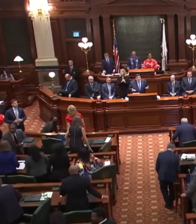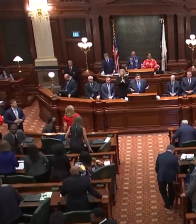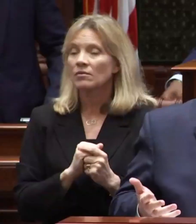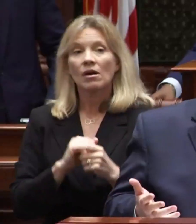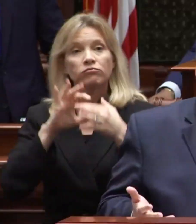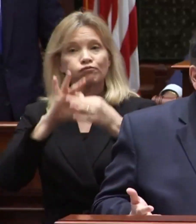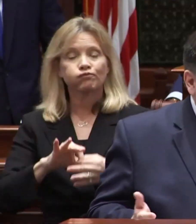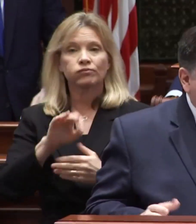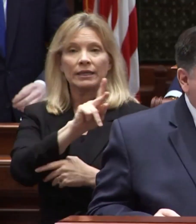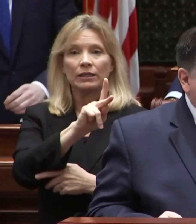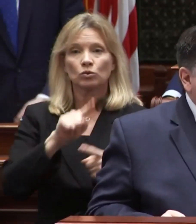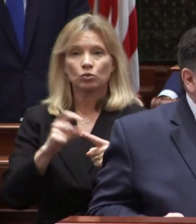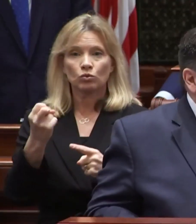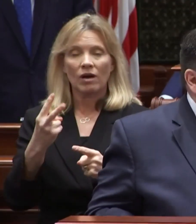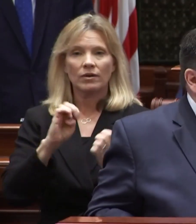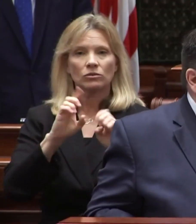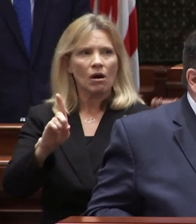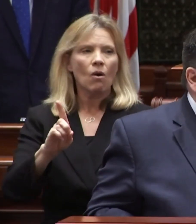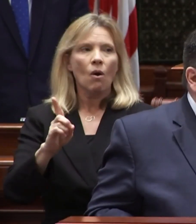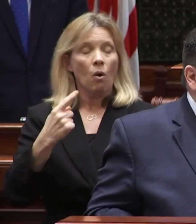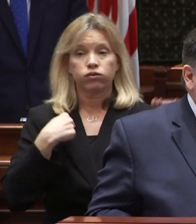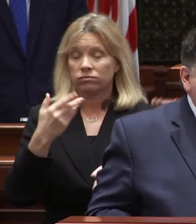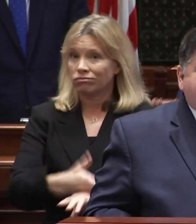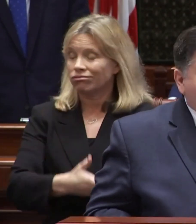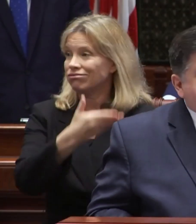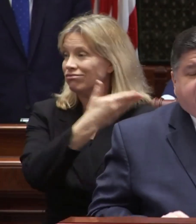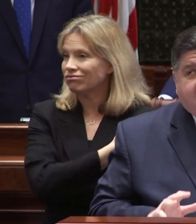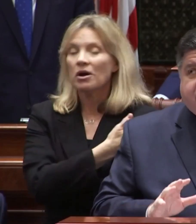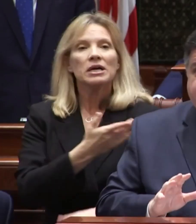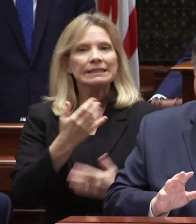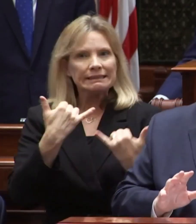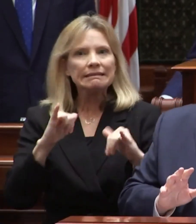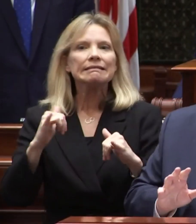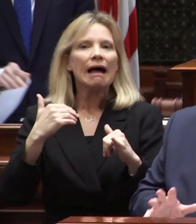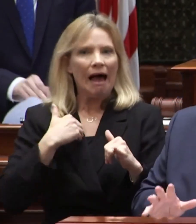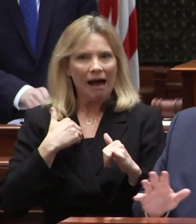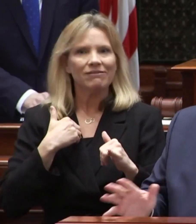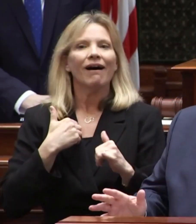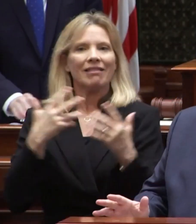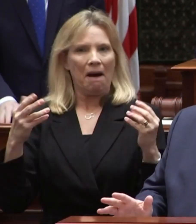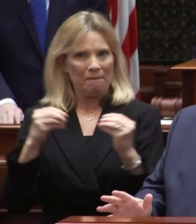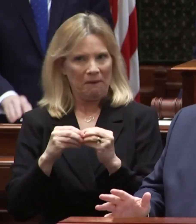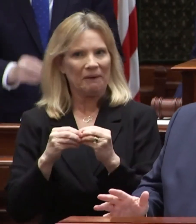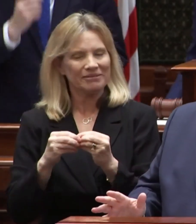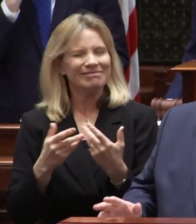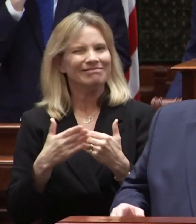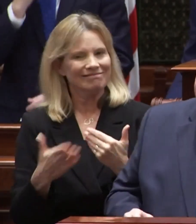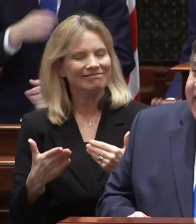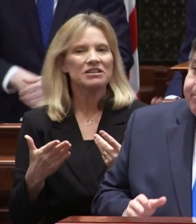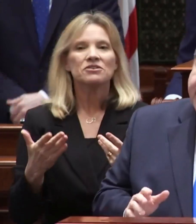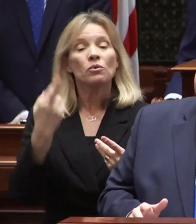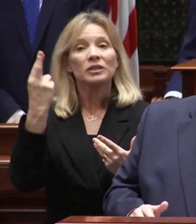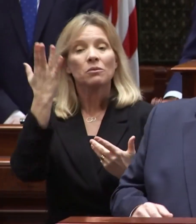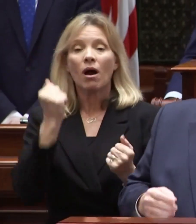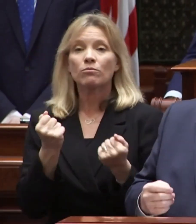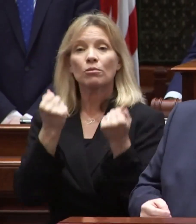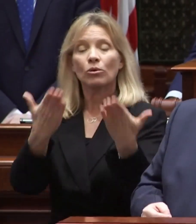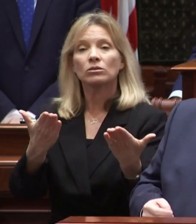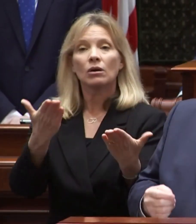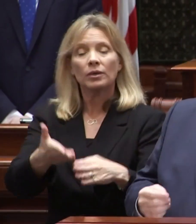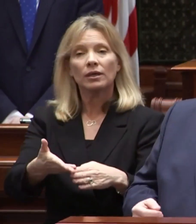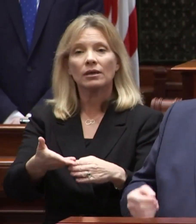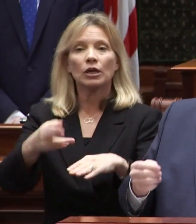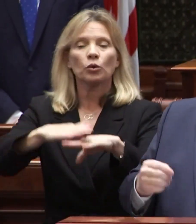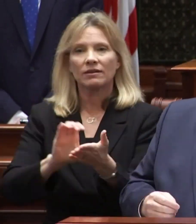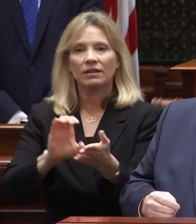when it comes to k-12 education we've come a long way and we still have a long way to go which is why i'm proposing we